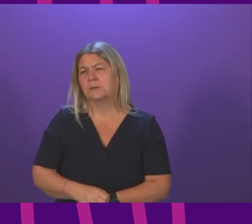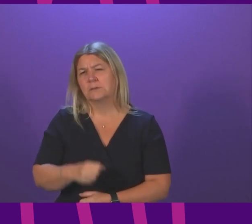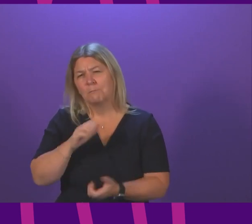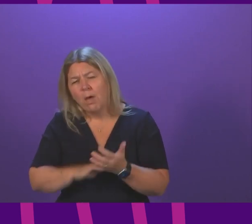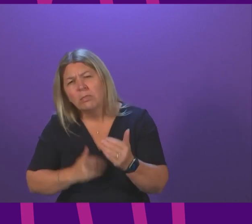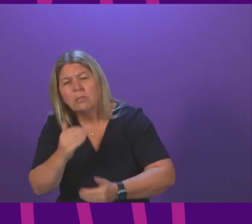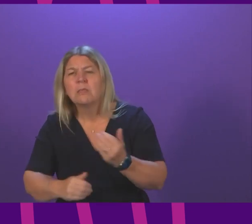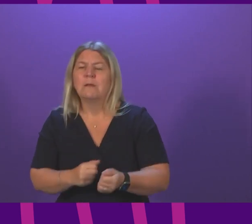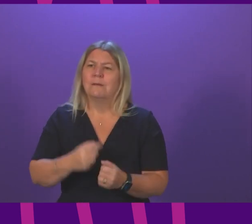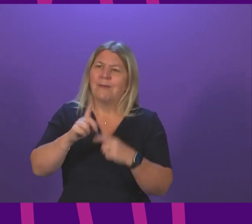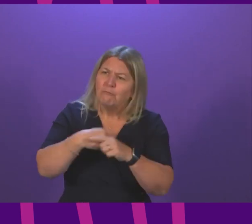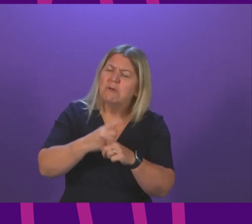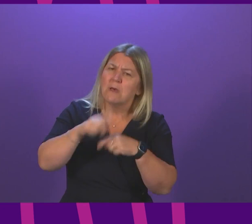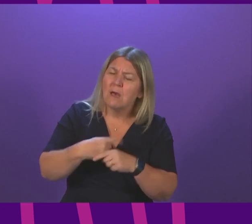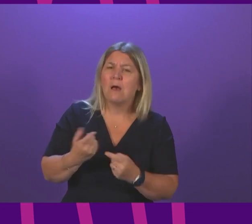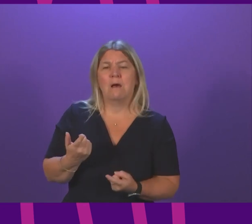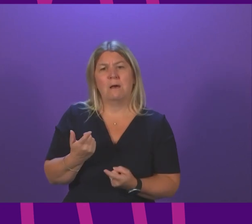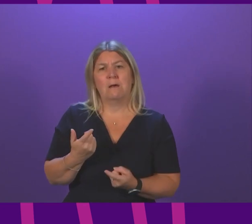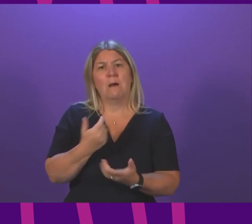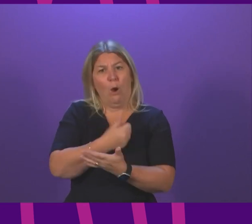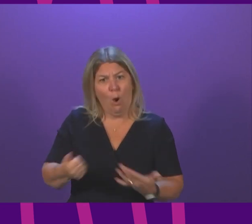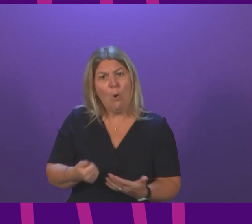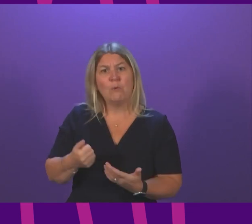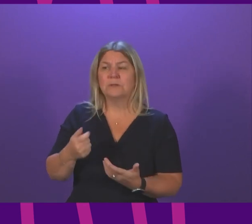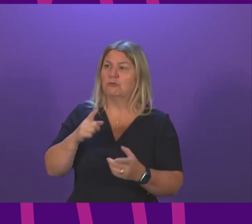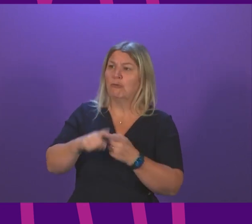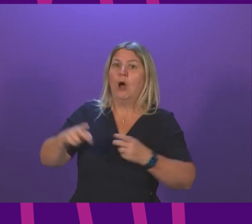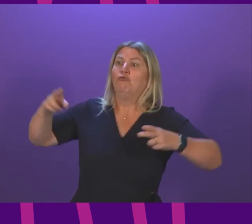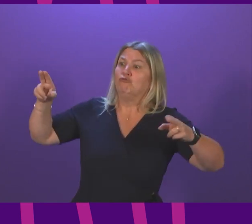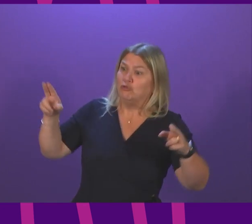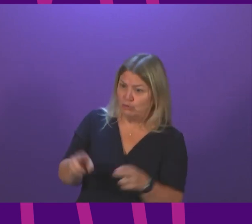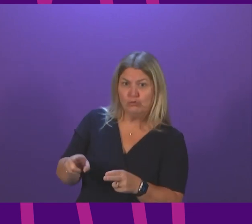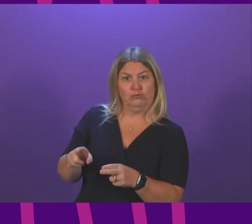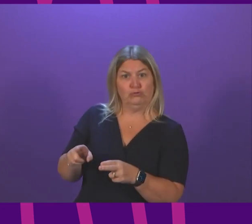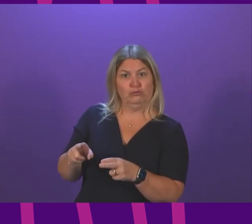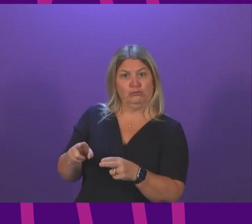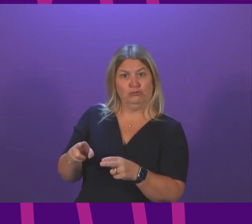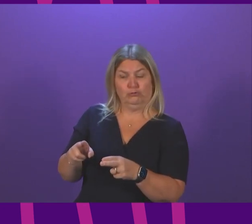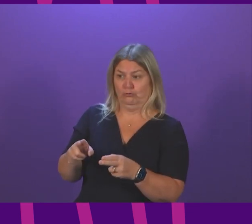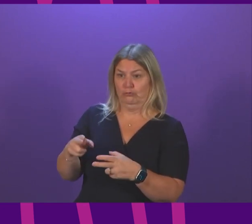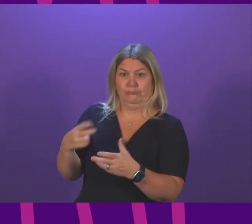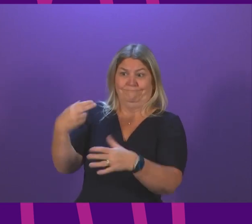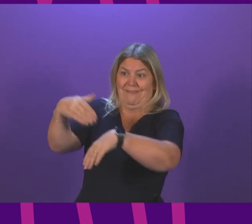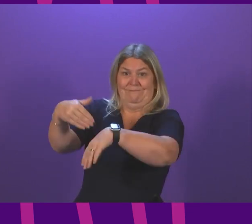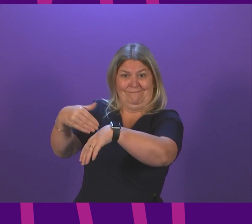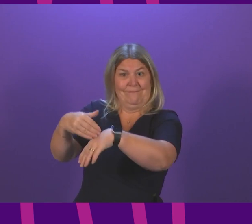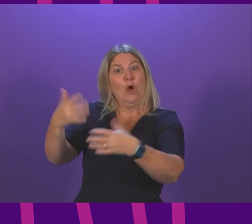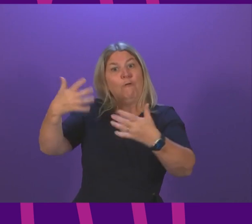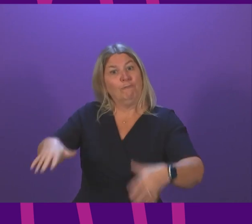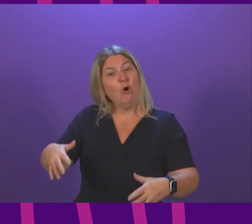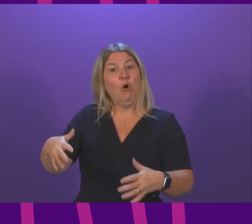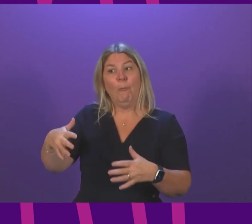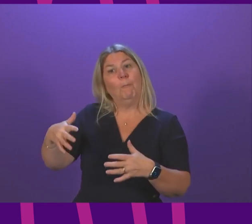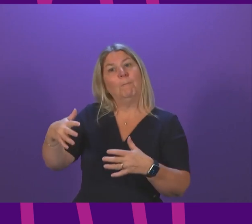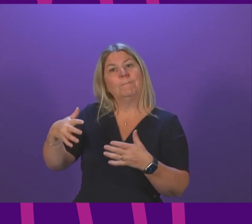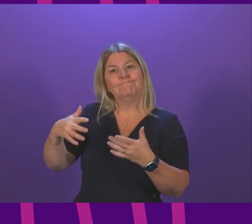year, mitigating the impact of reserved policies from a limited and finite devolved